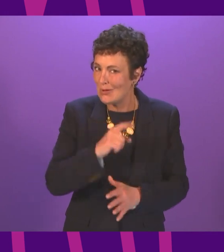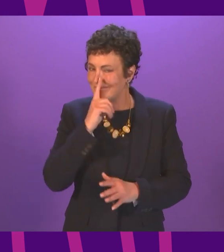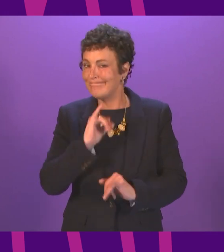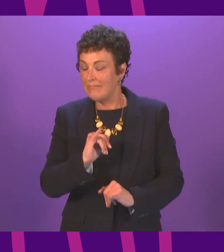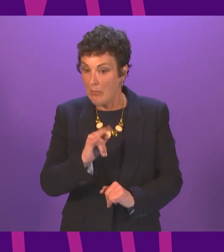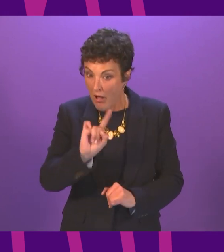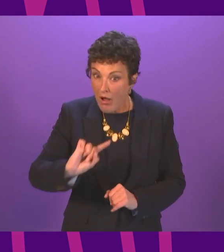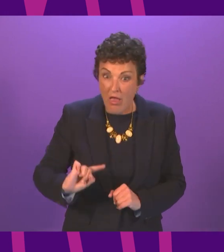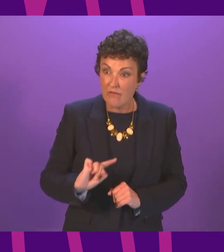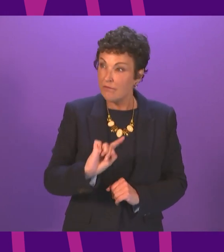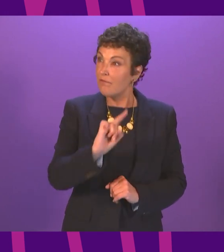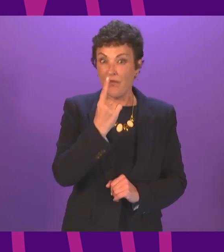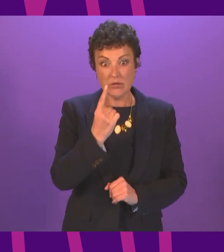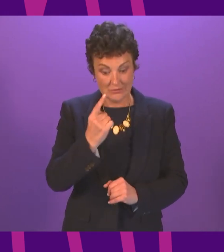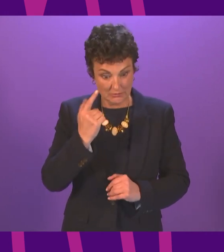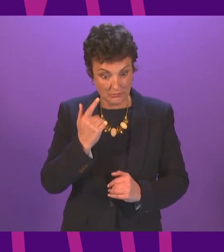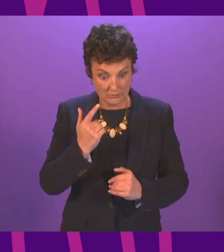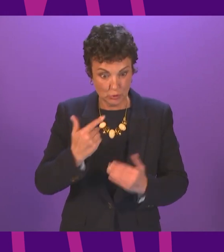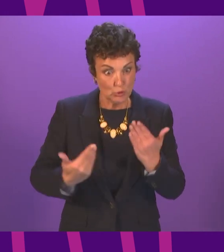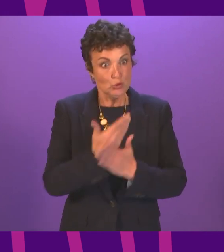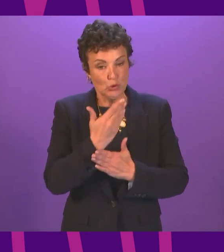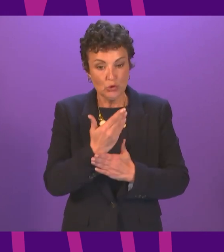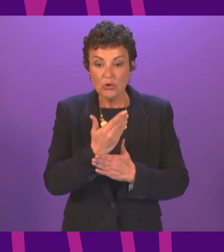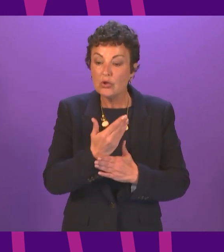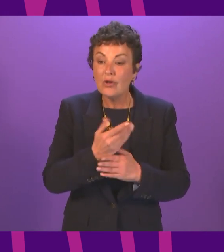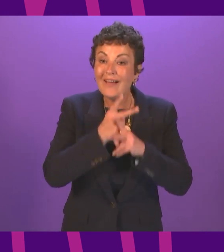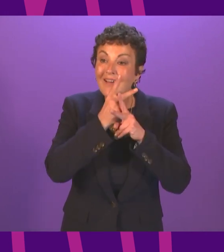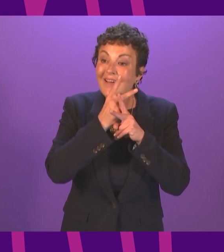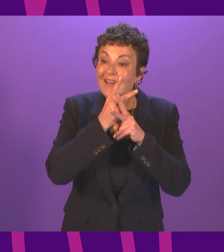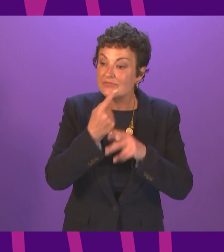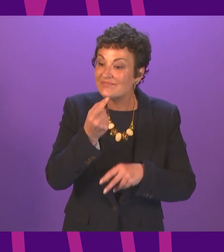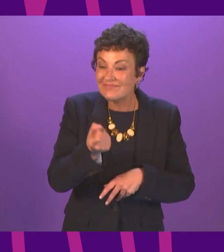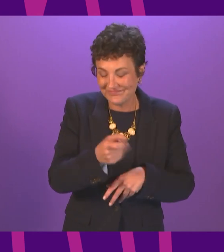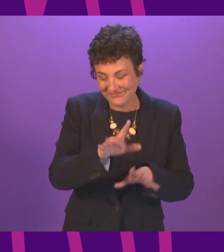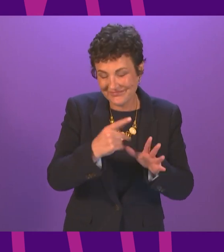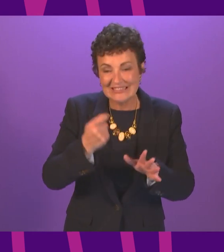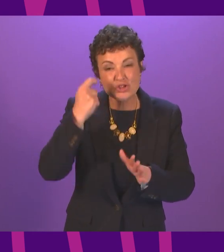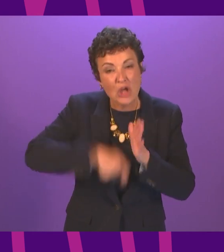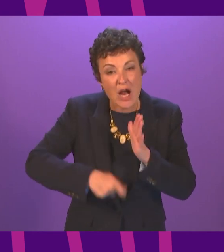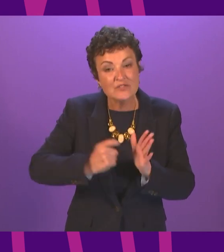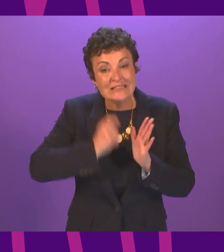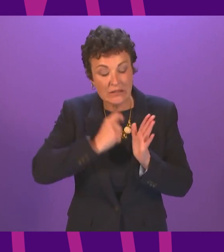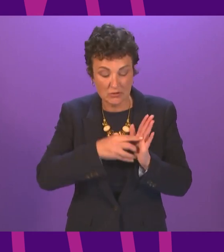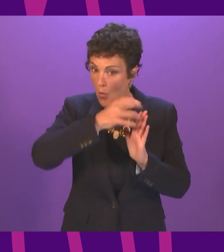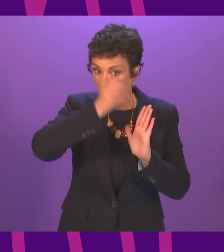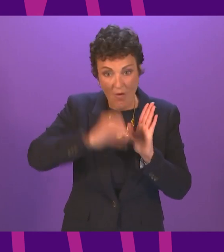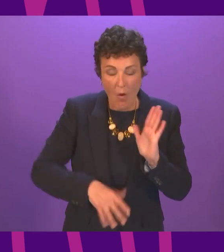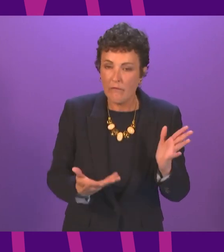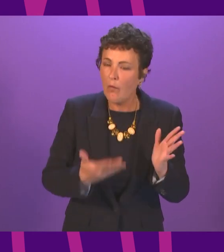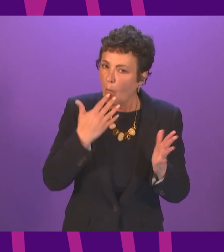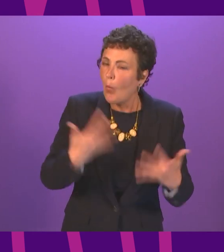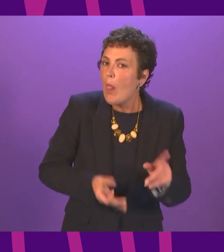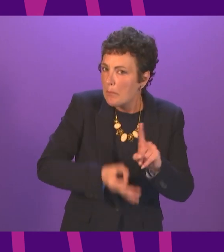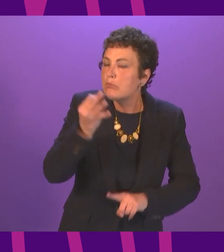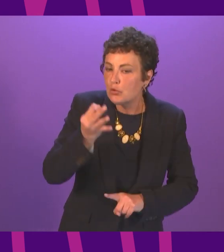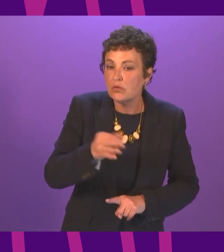remove the dental charges for care leavers will actually continue that improvement and increasing the mental health spend by at least 20%